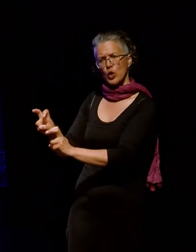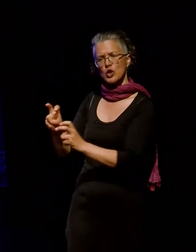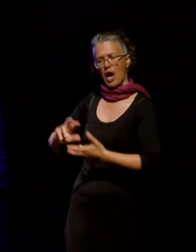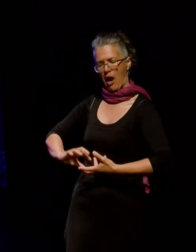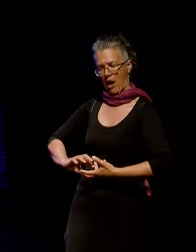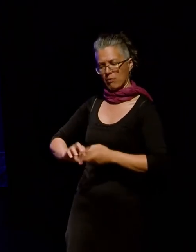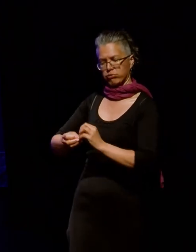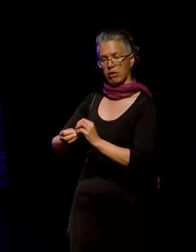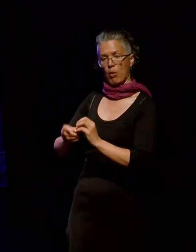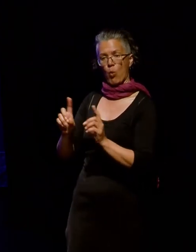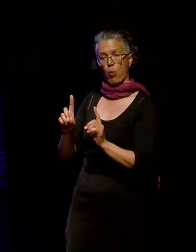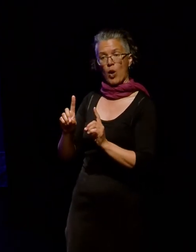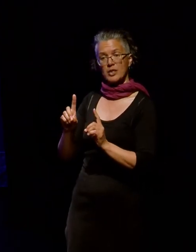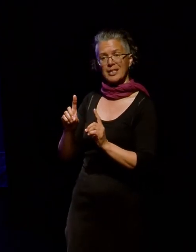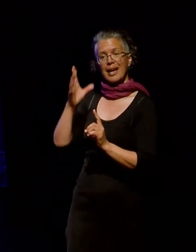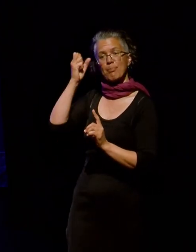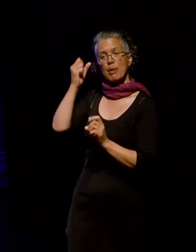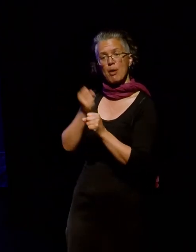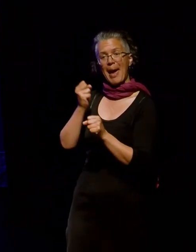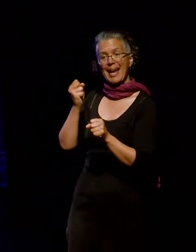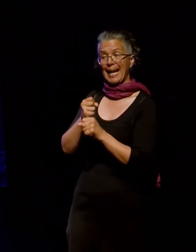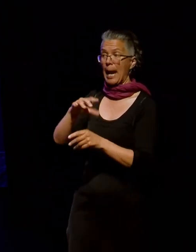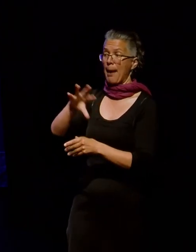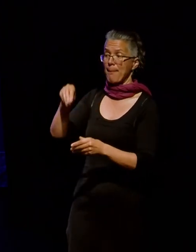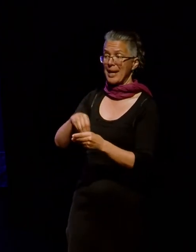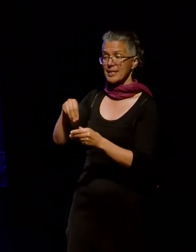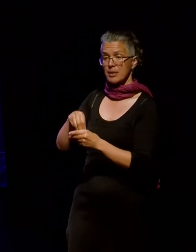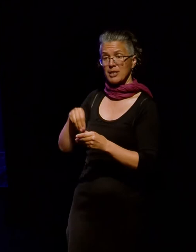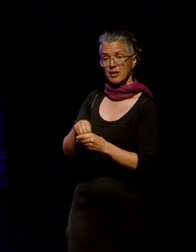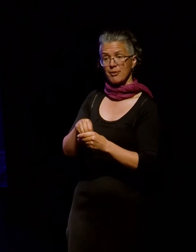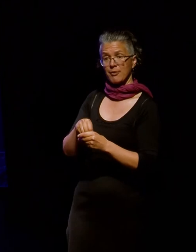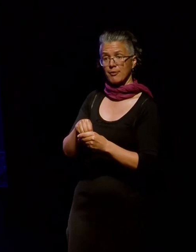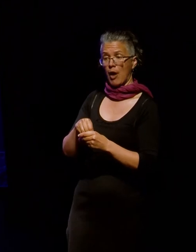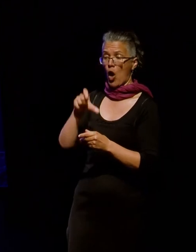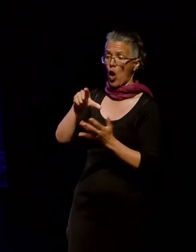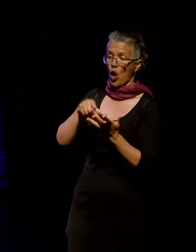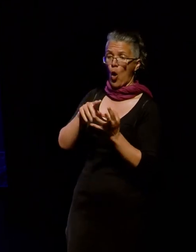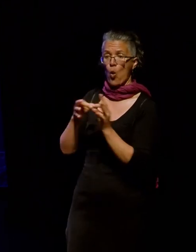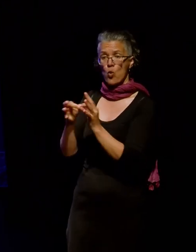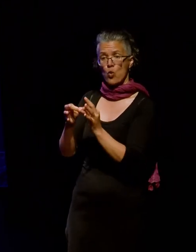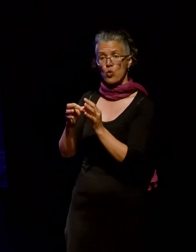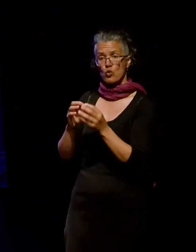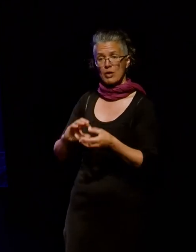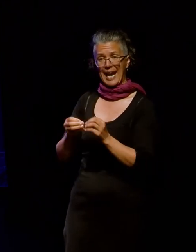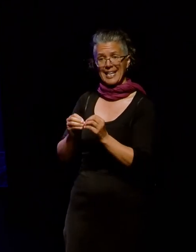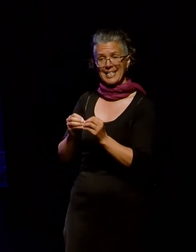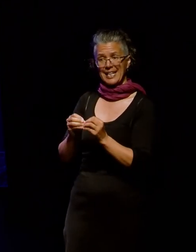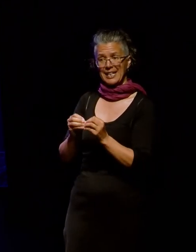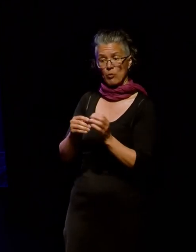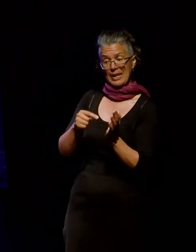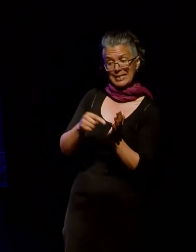of memory making as a participative, dynamic and co-created process between technologies, individuals,